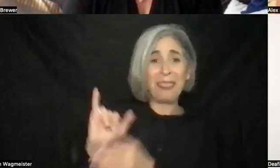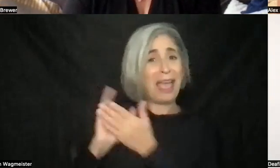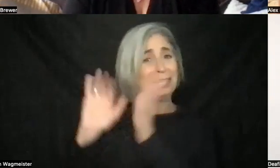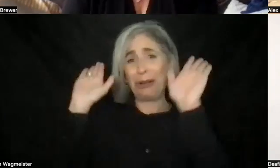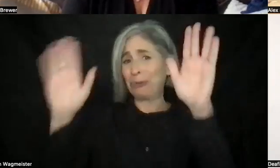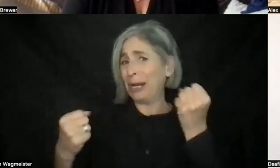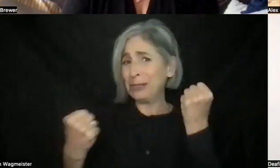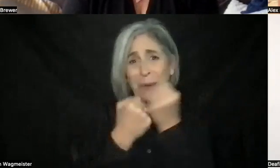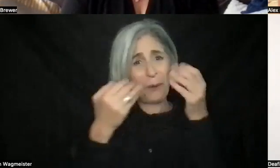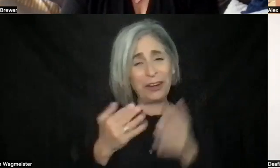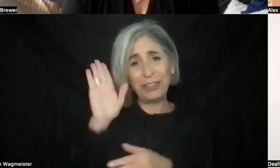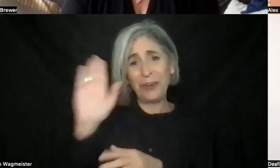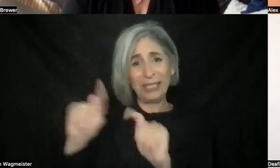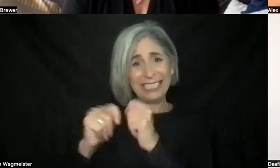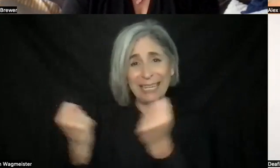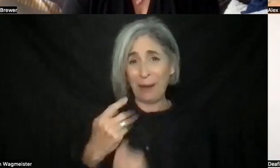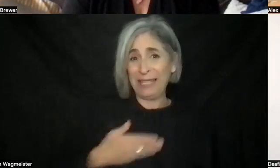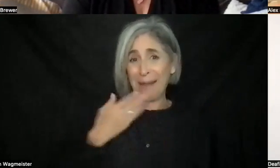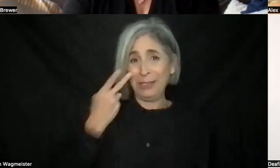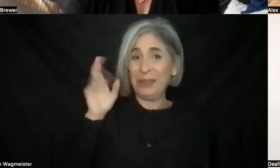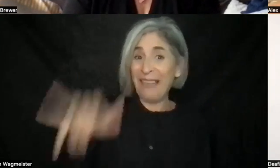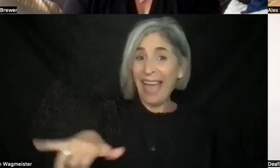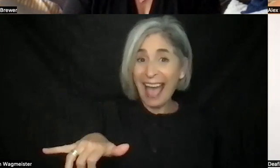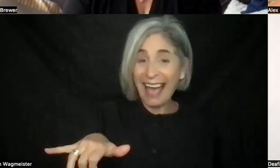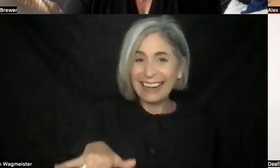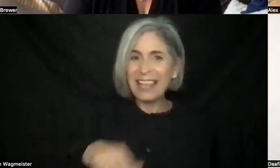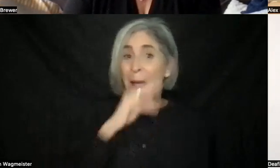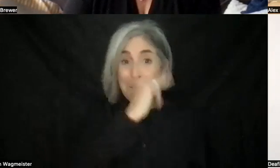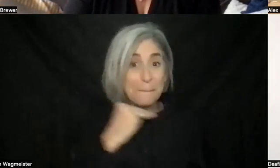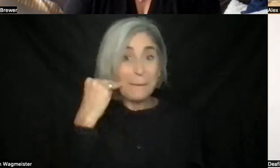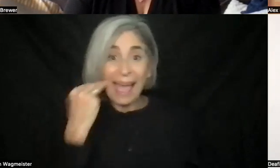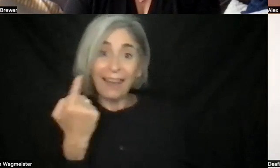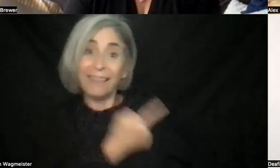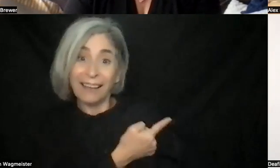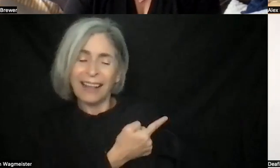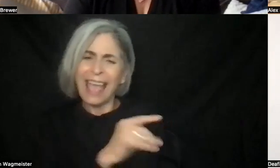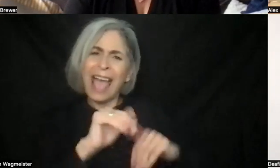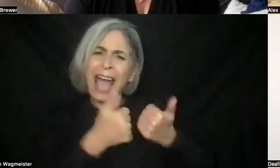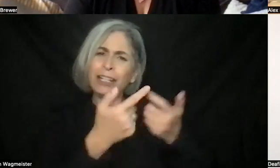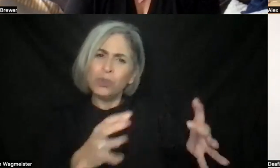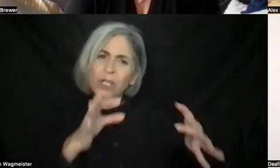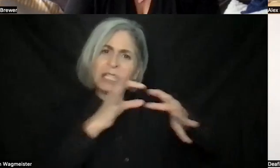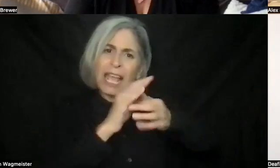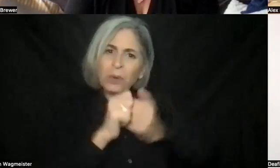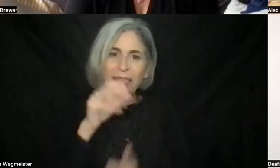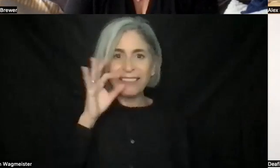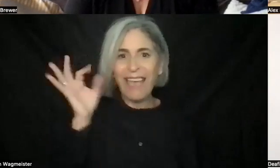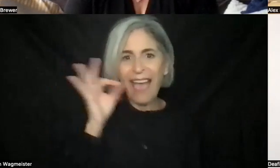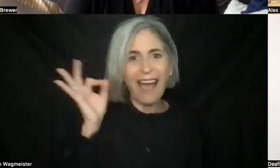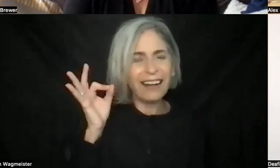team, so I was happy to see that. Okay, Matt, let's talk about how you connected with Kat, and how did you two